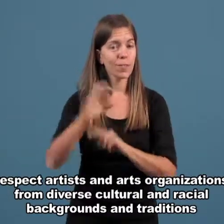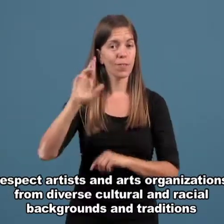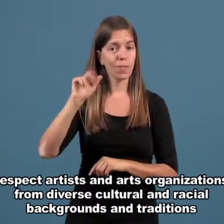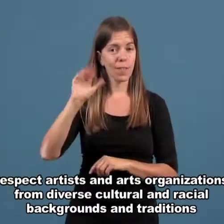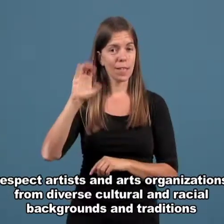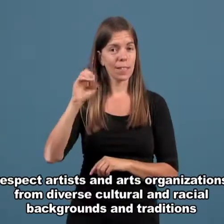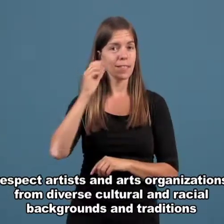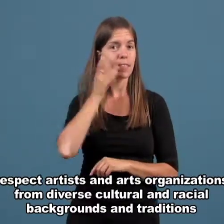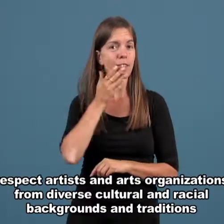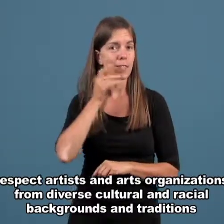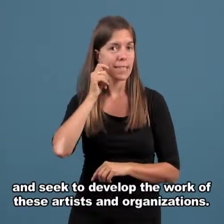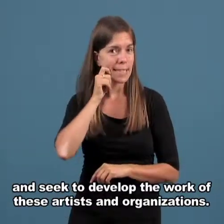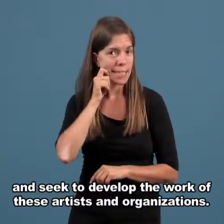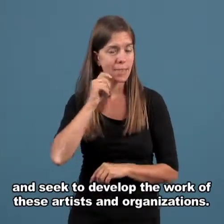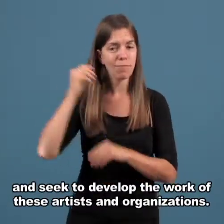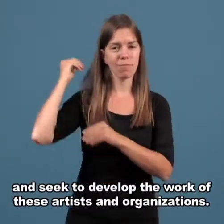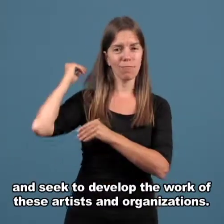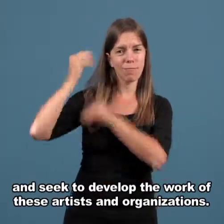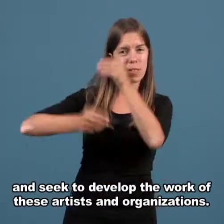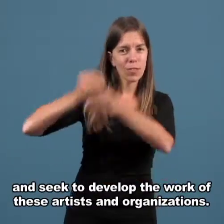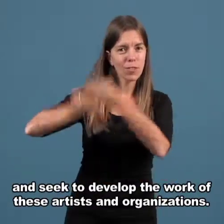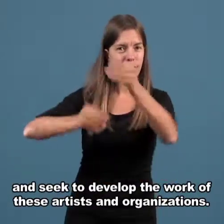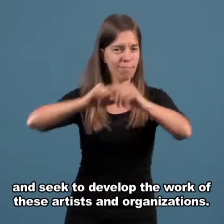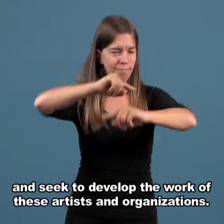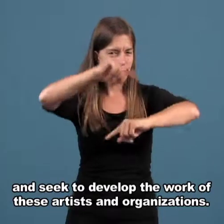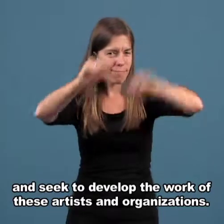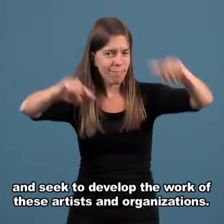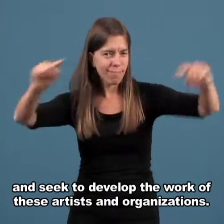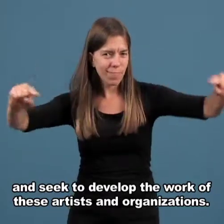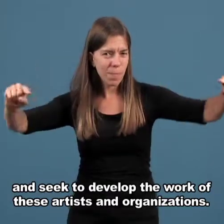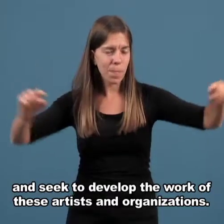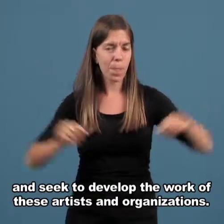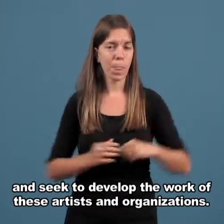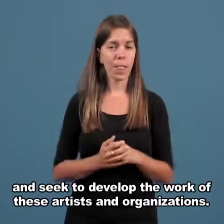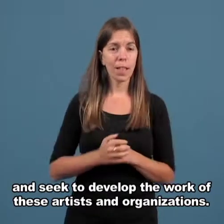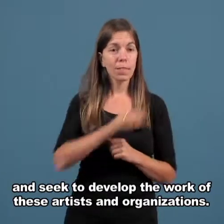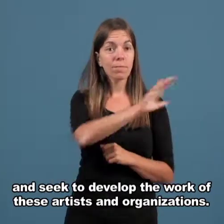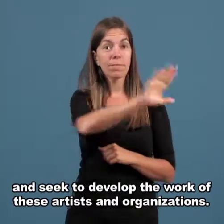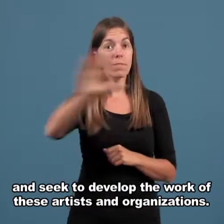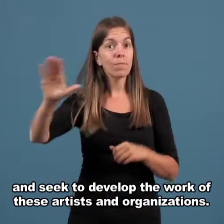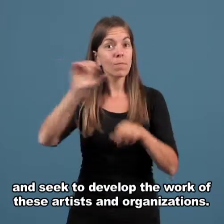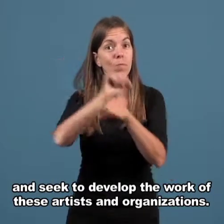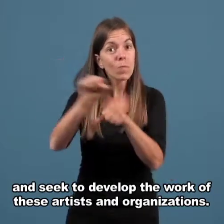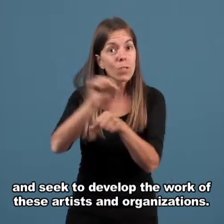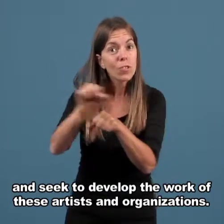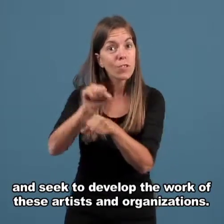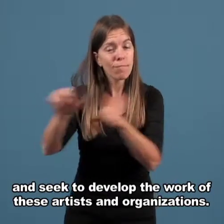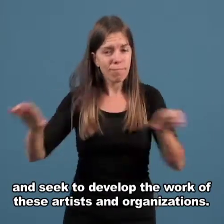and seek to develop the work of these artists and organizations.